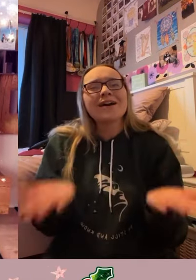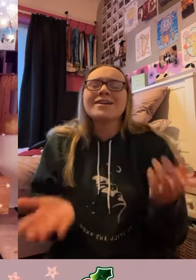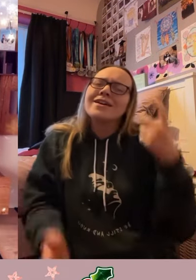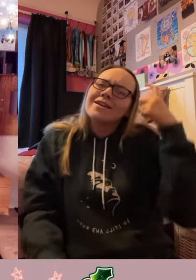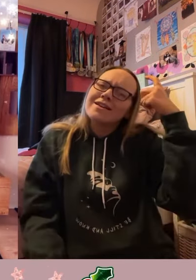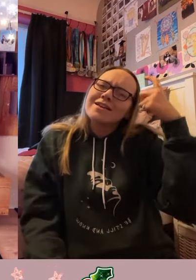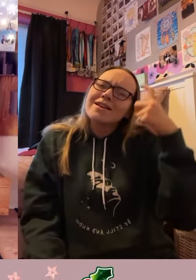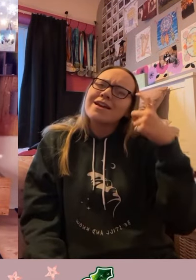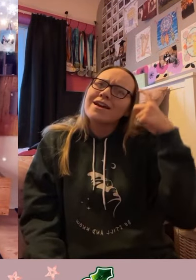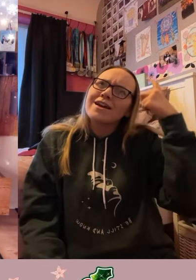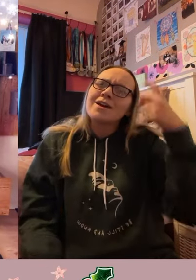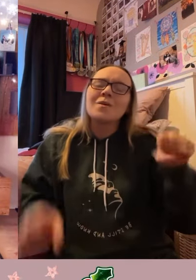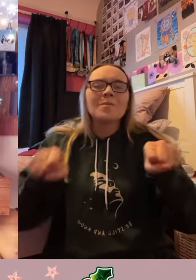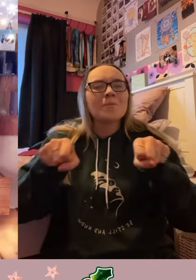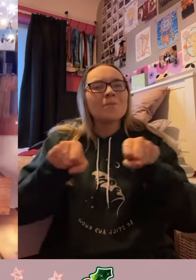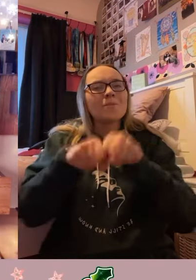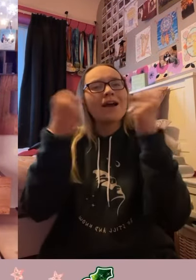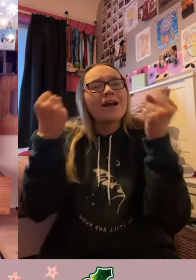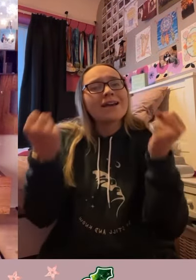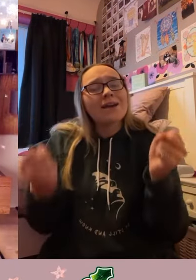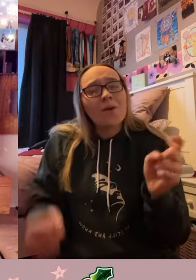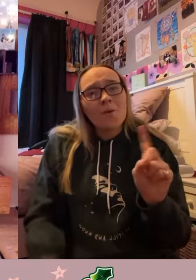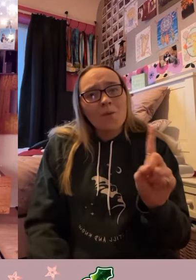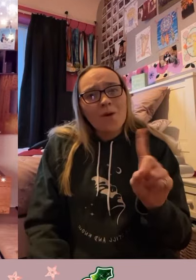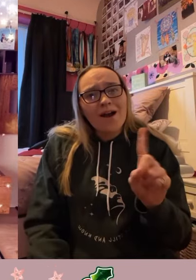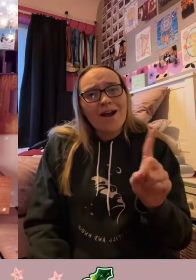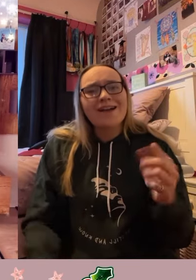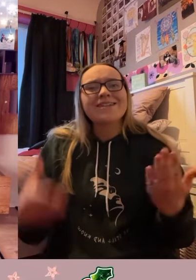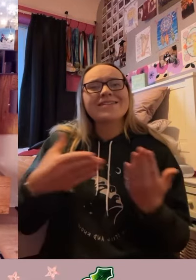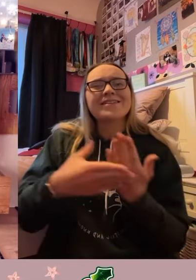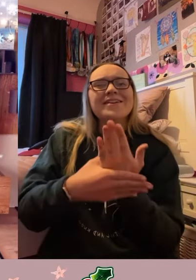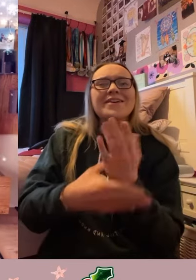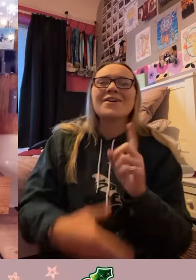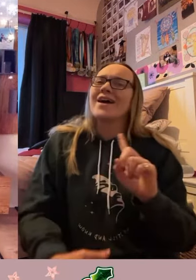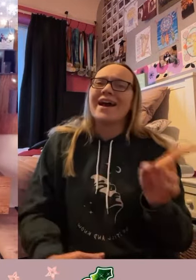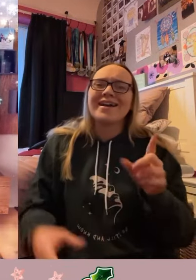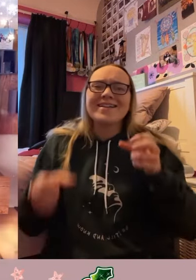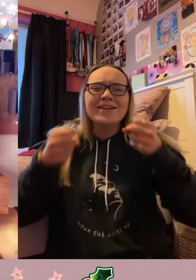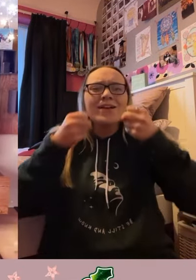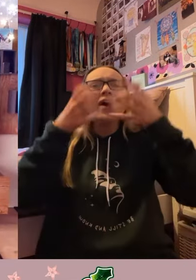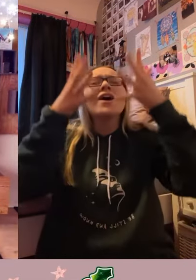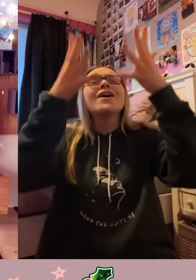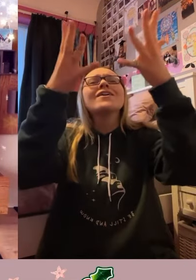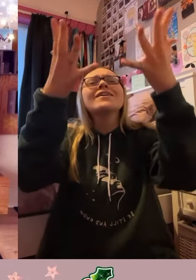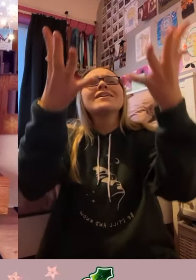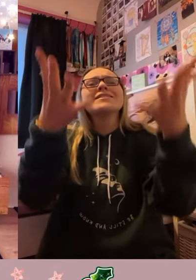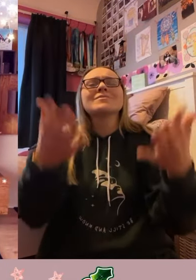love brings a new and glorious home.